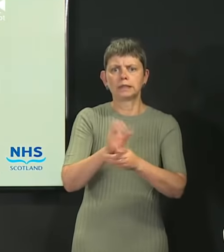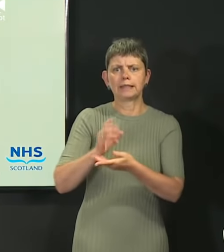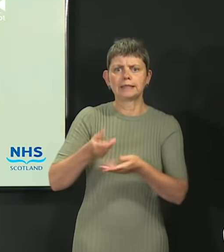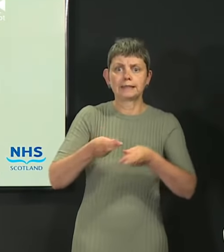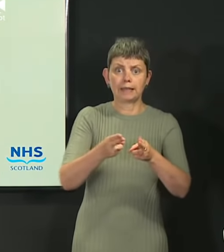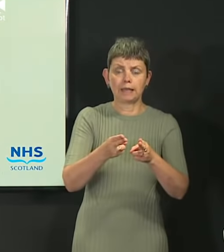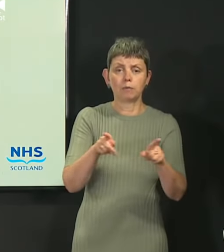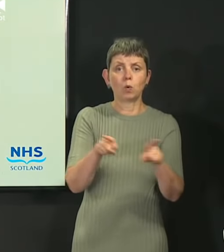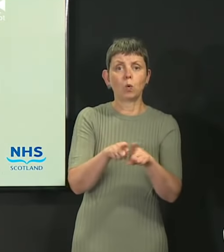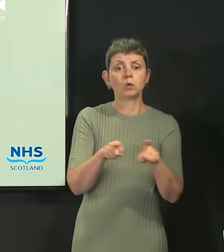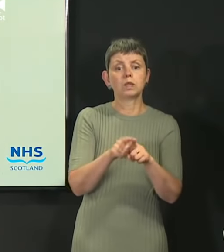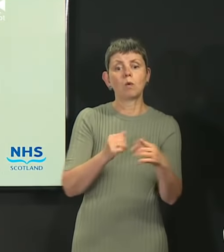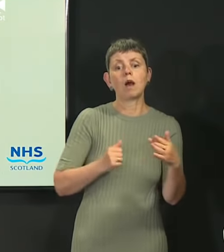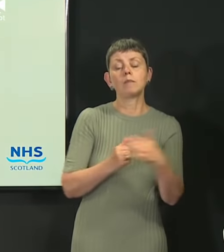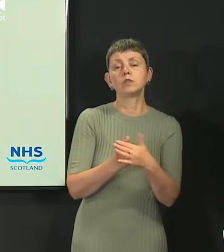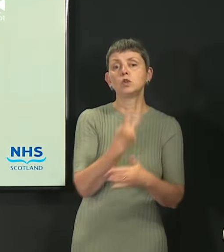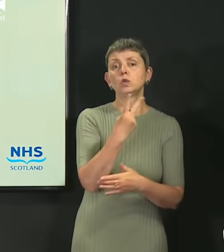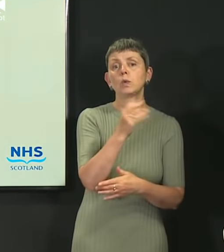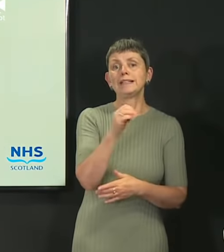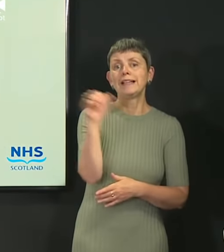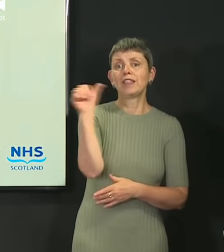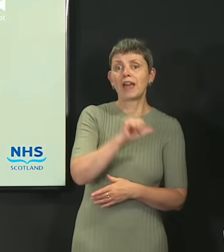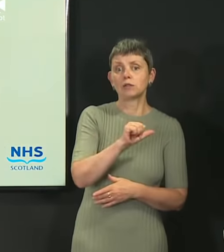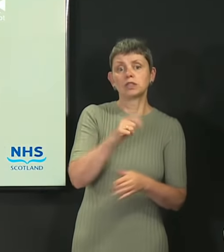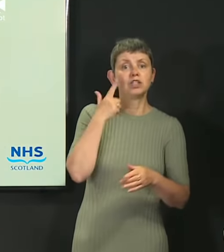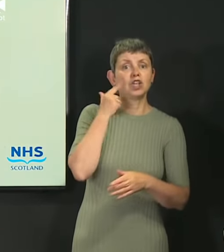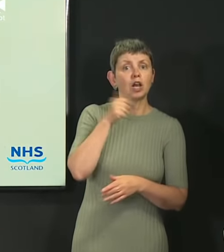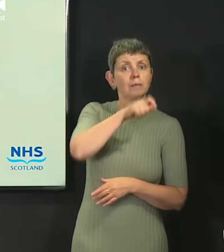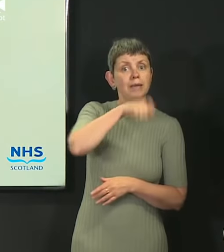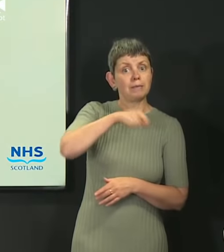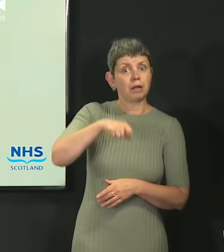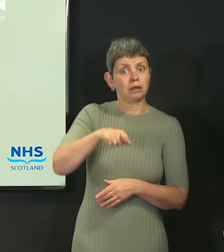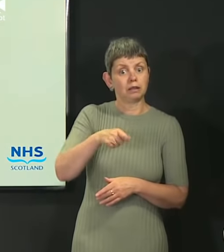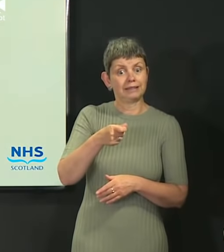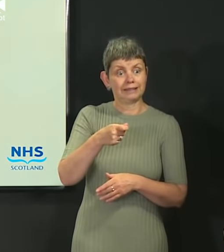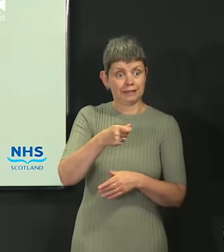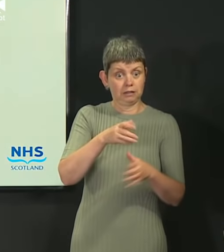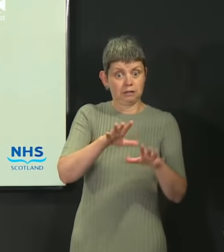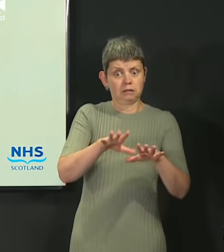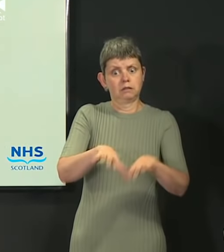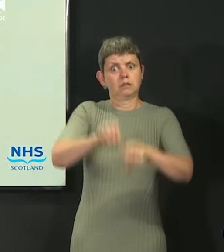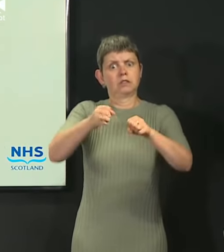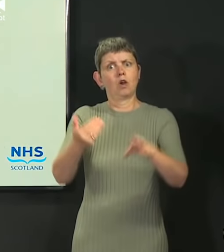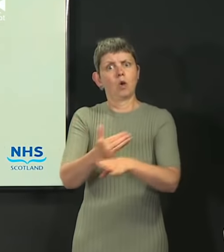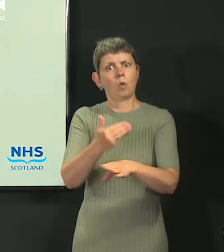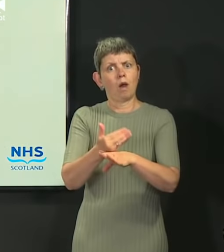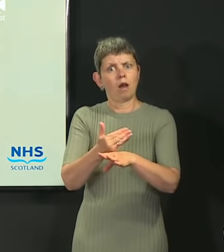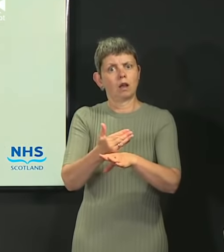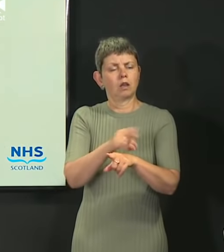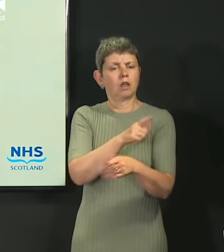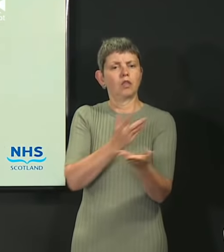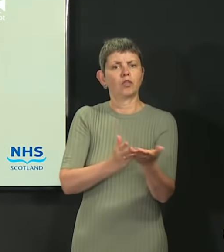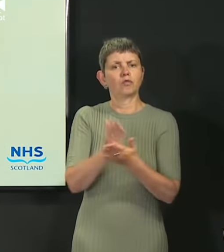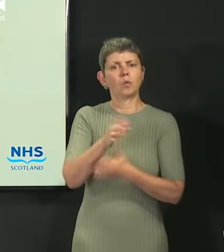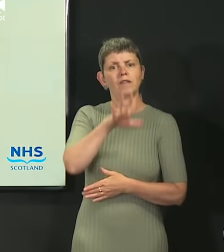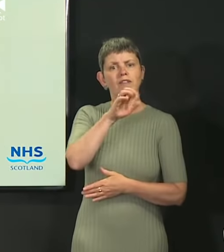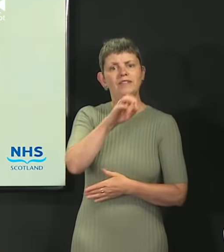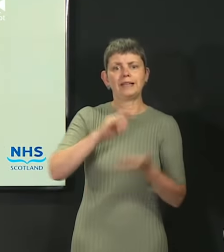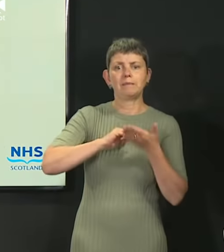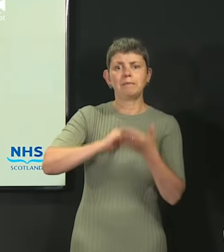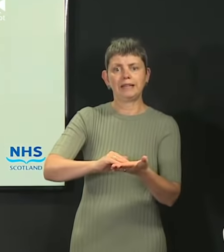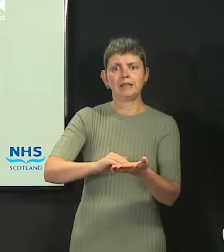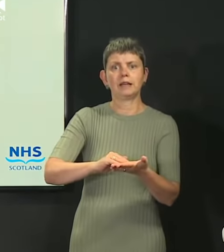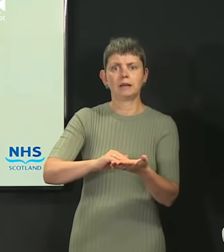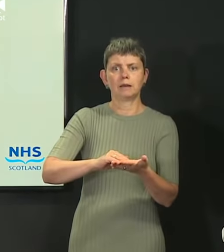20,000 young people into jobs by investing at least £50 million in measures to achieve